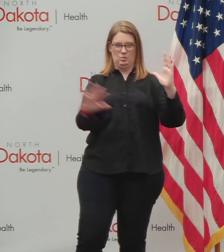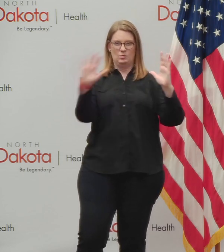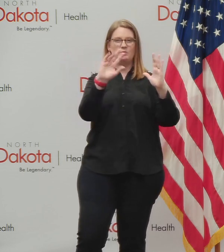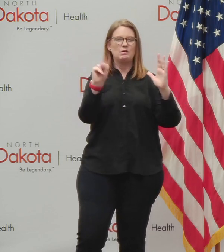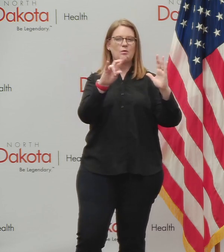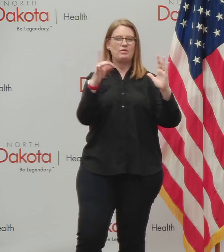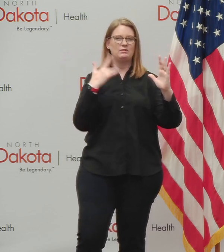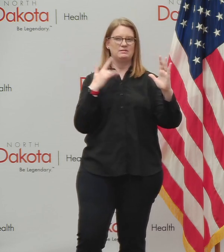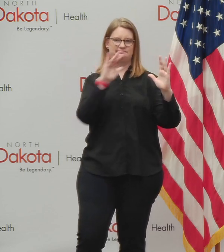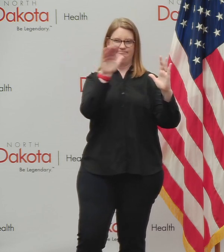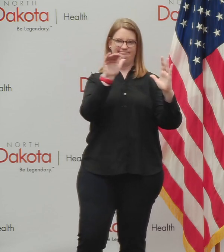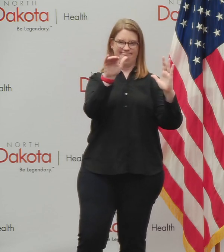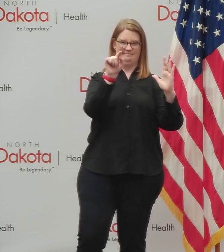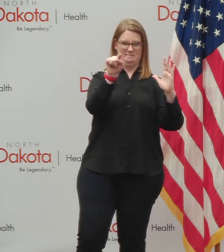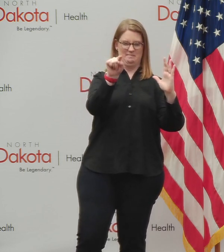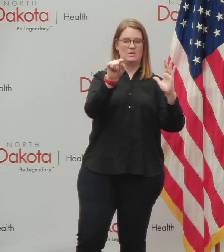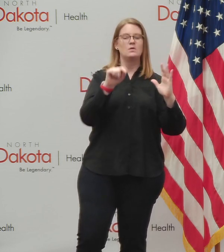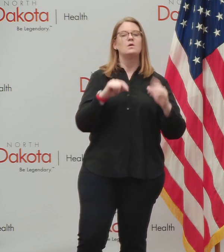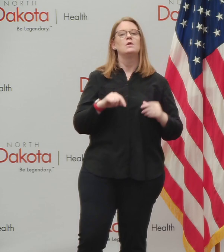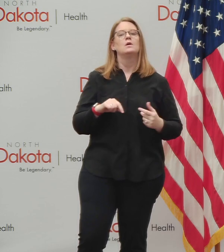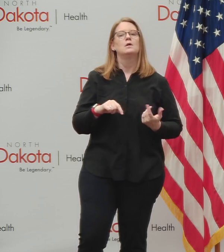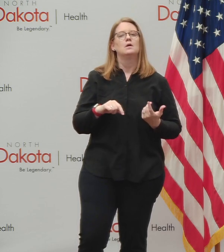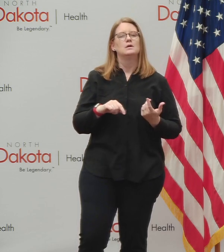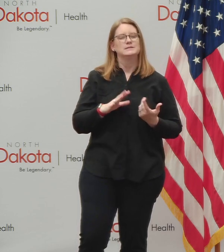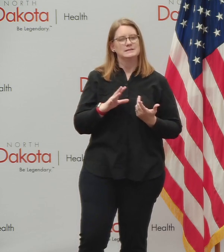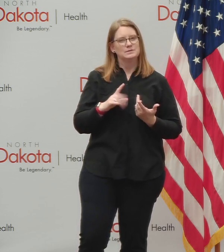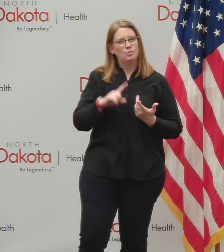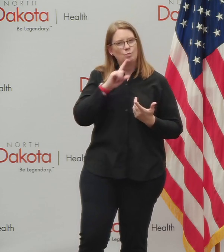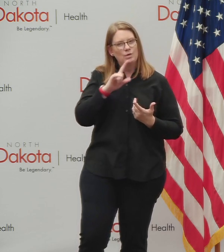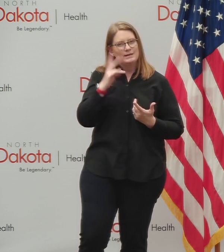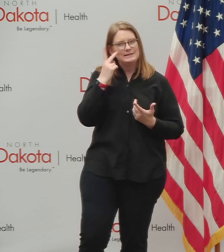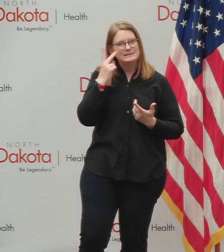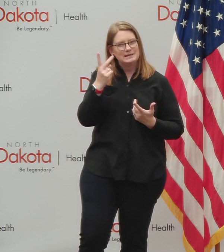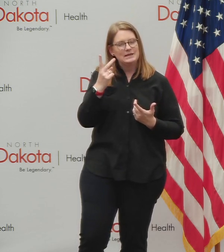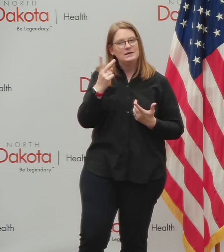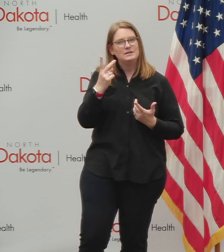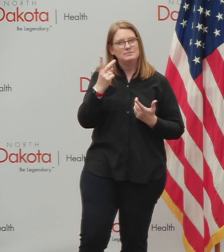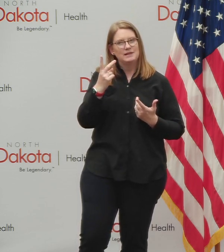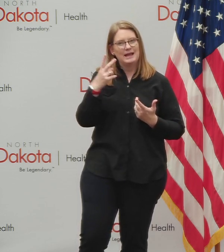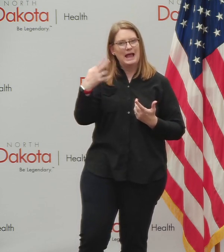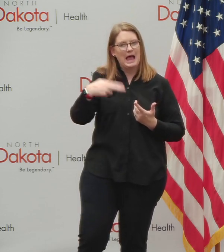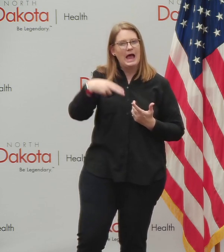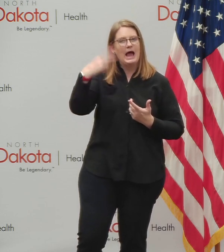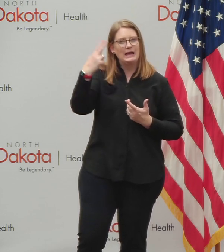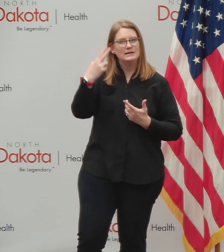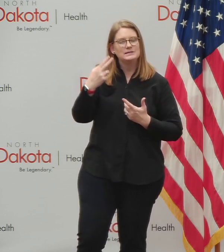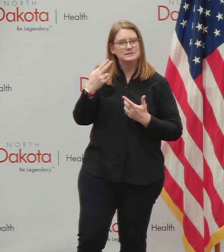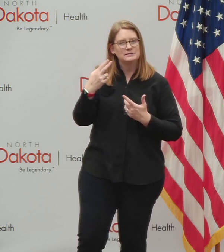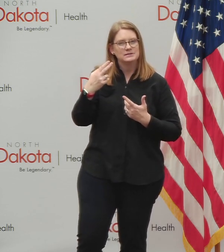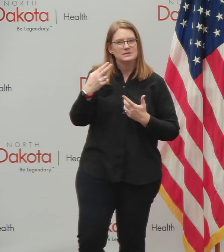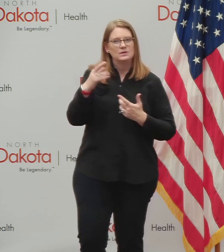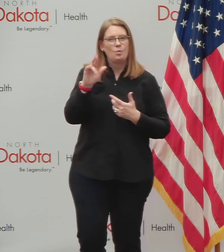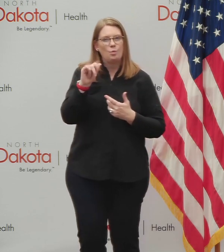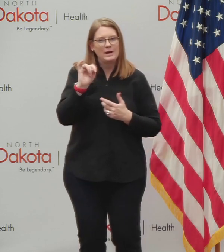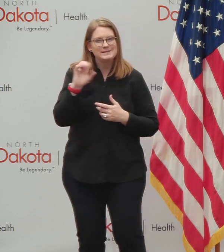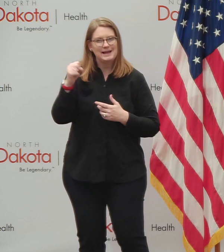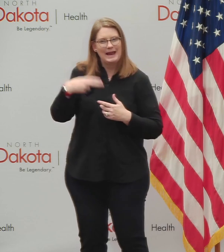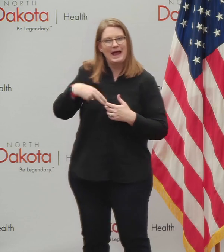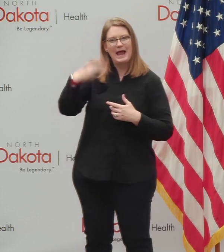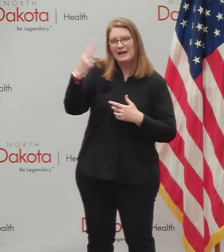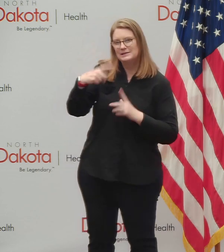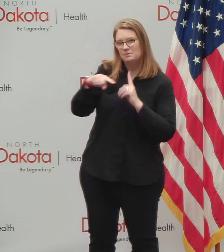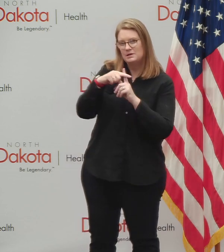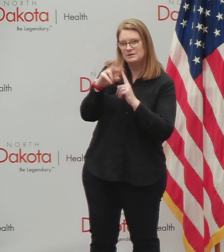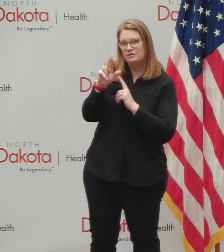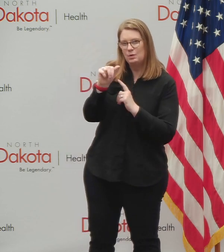continues to see some of the highest per capita rates and some of the highest positivity rates. And